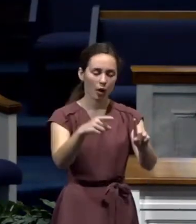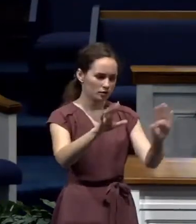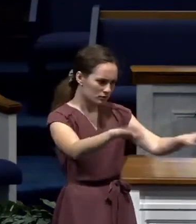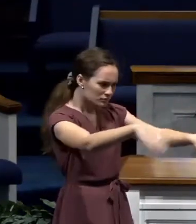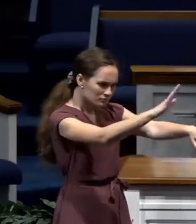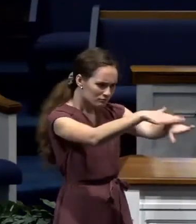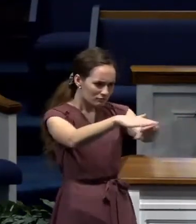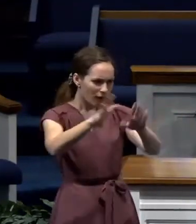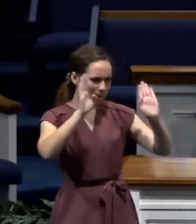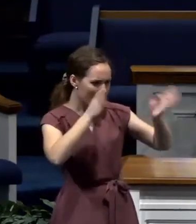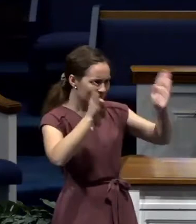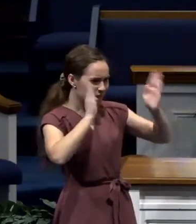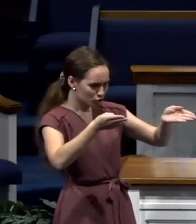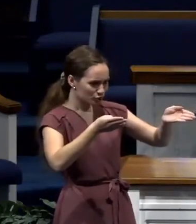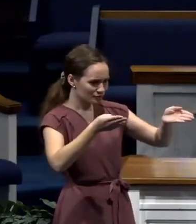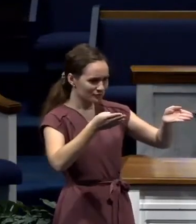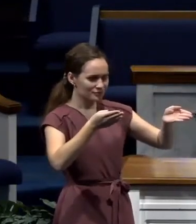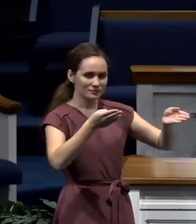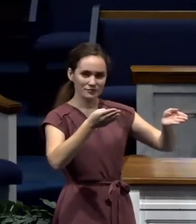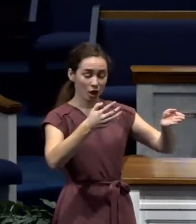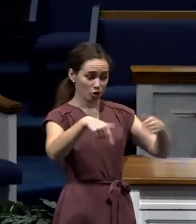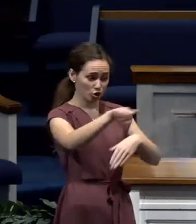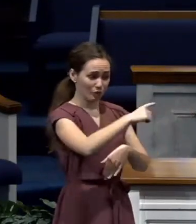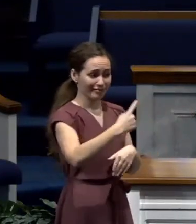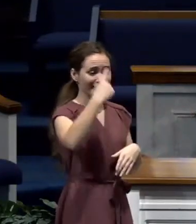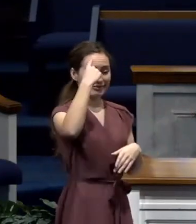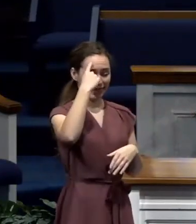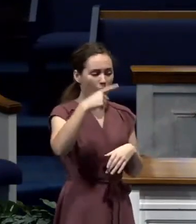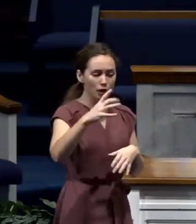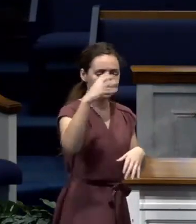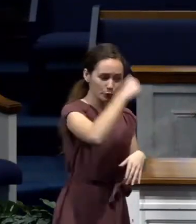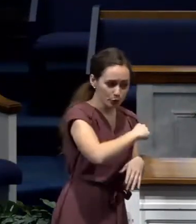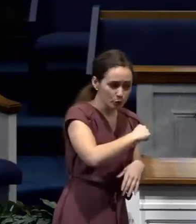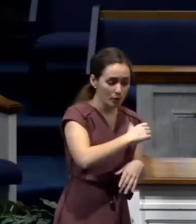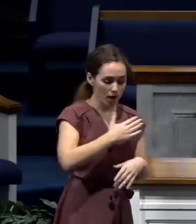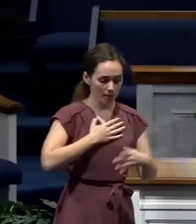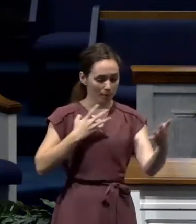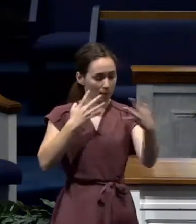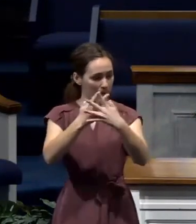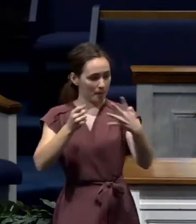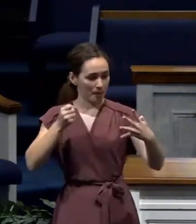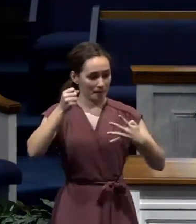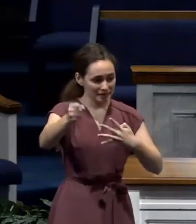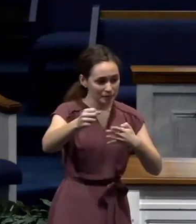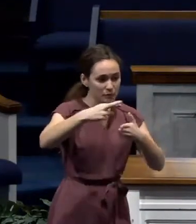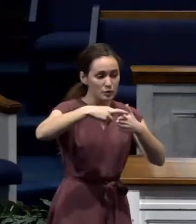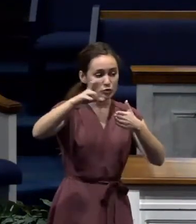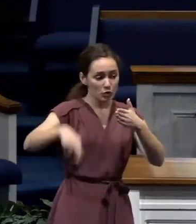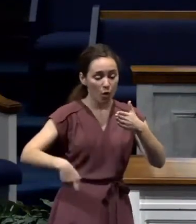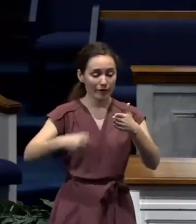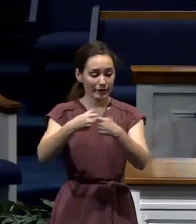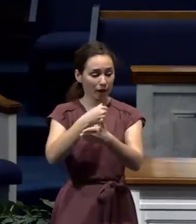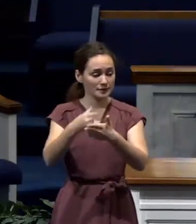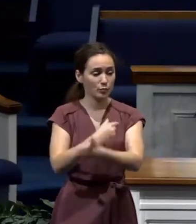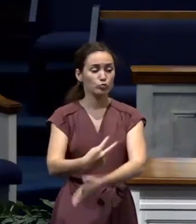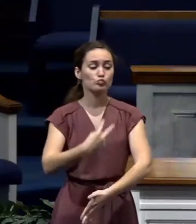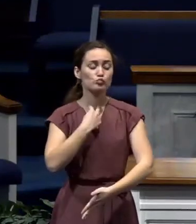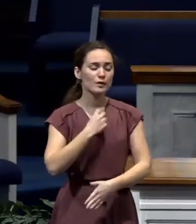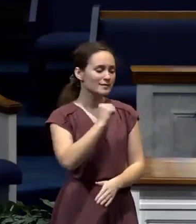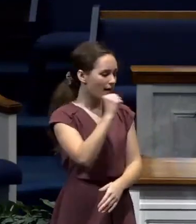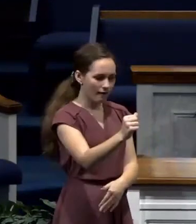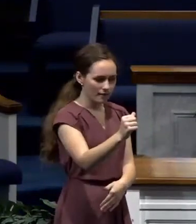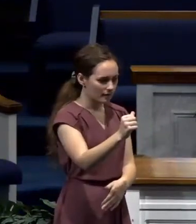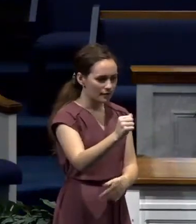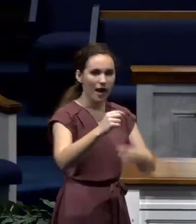pay attention to what I'm about to say. You think that my imprisonment is hindering the gospel? It's not. In fact,